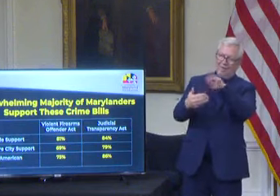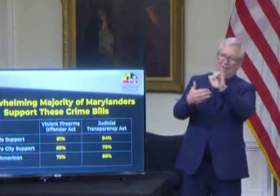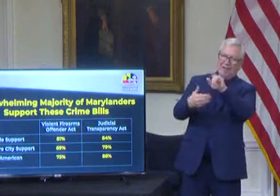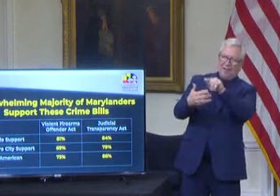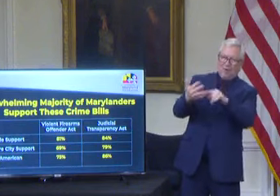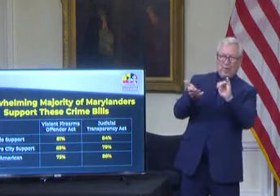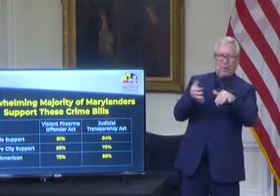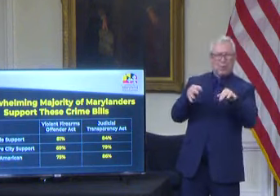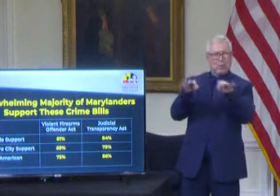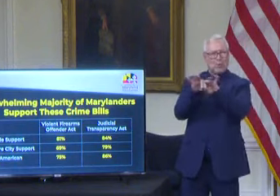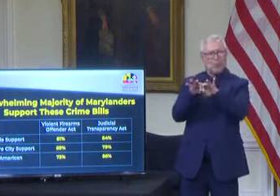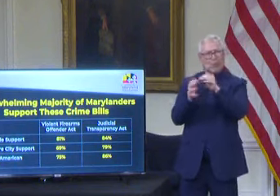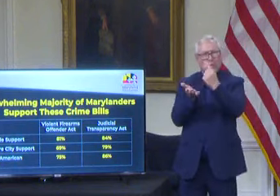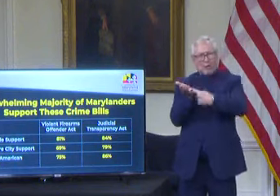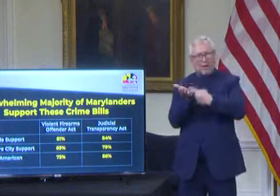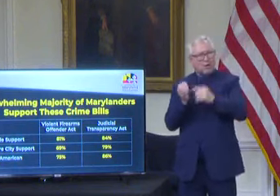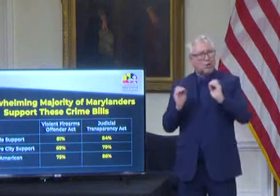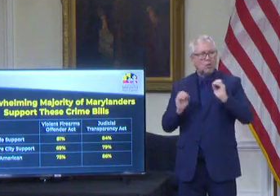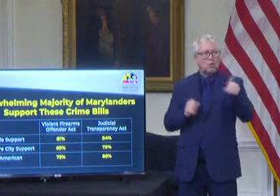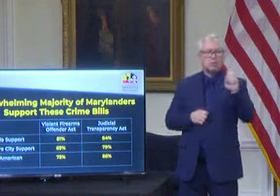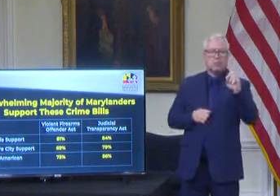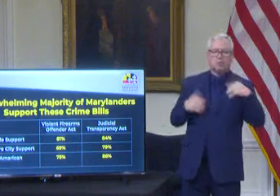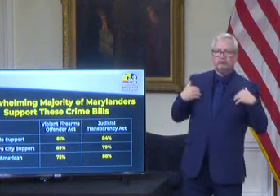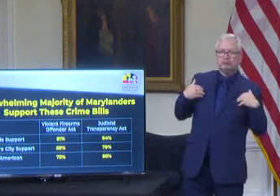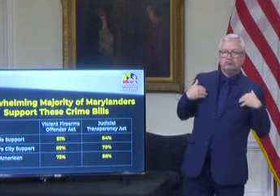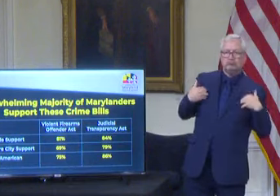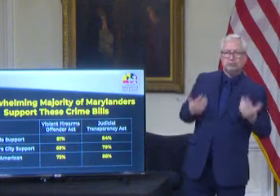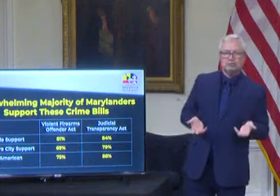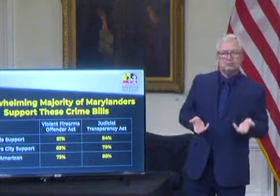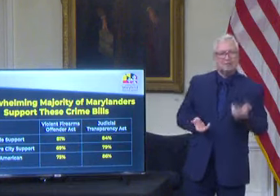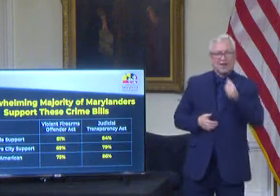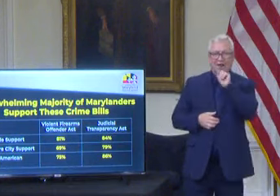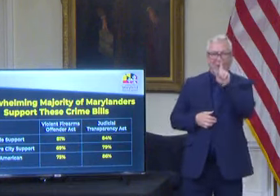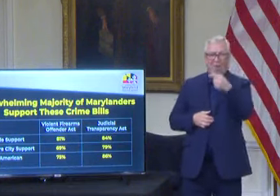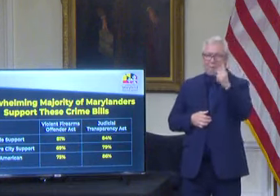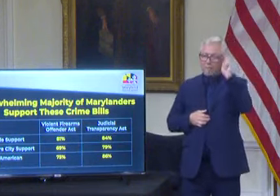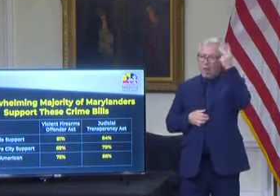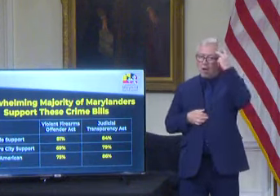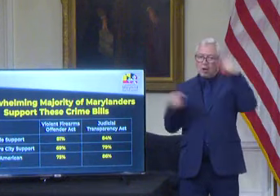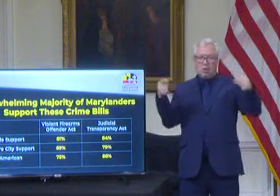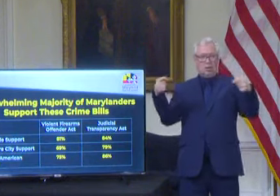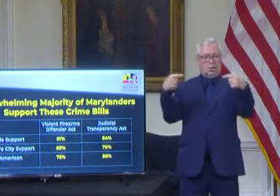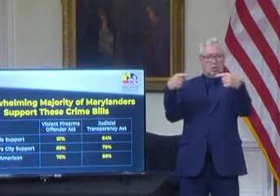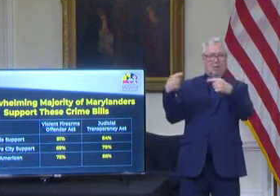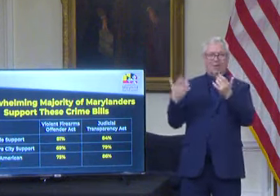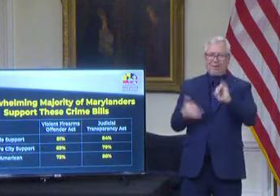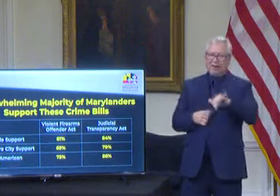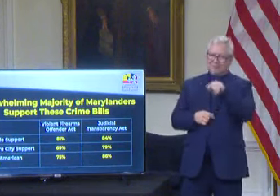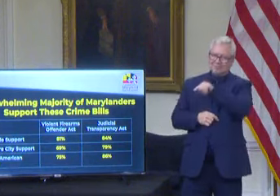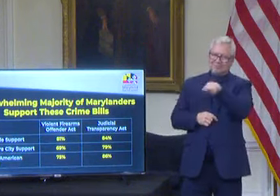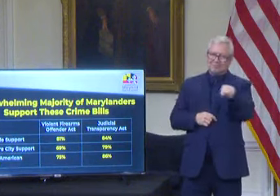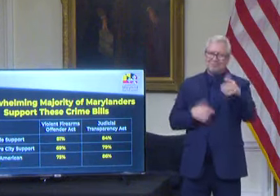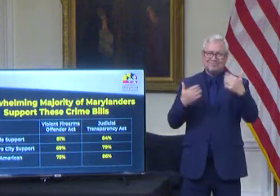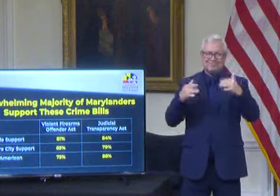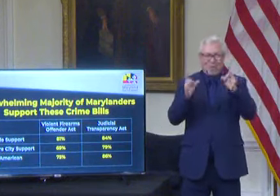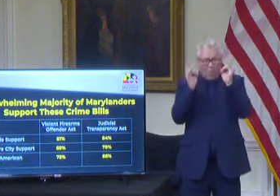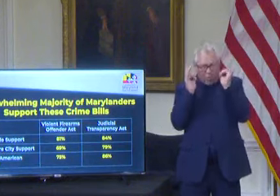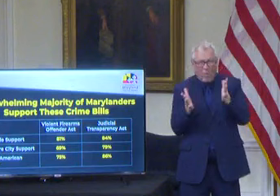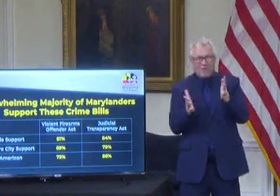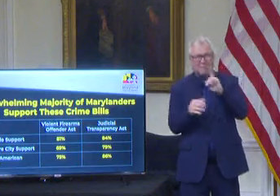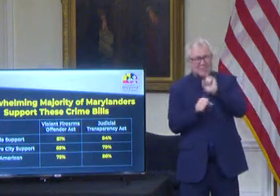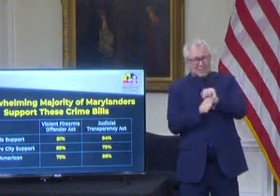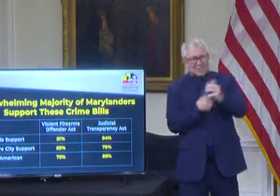up or down vote. This isn't just politics as usual. This is disgraceful and dangerous.